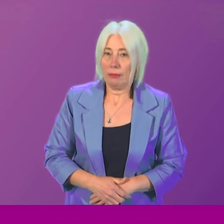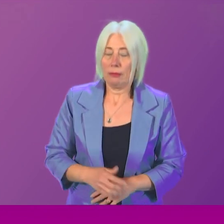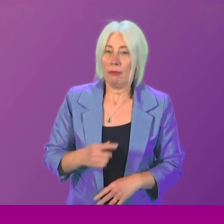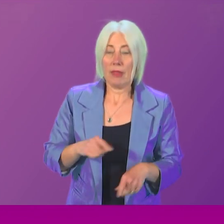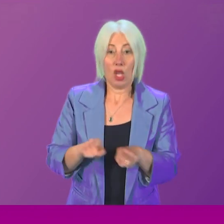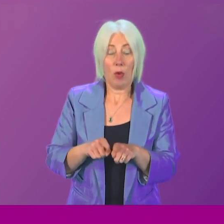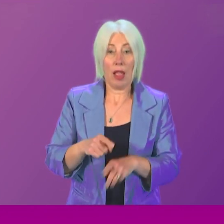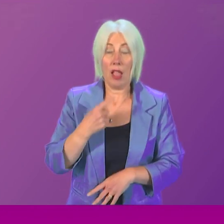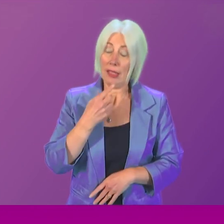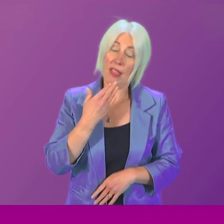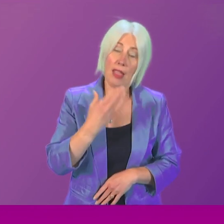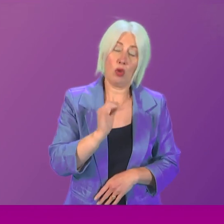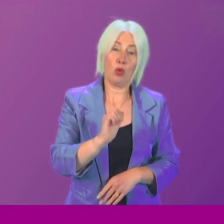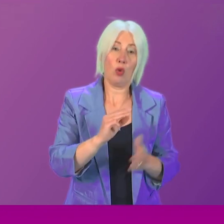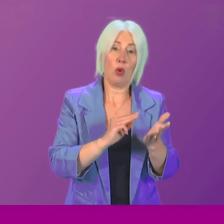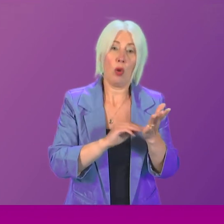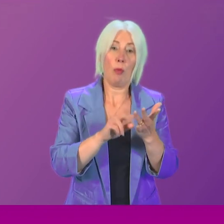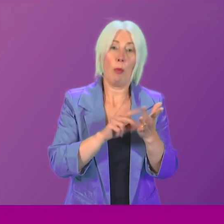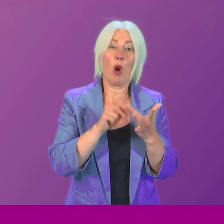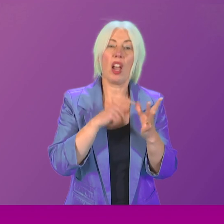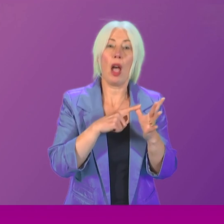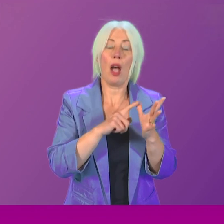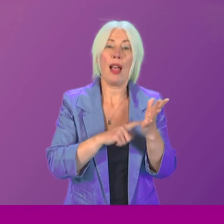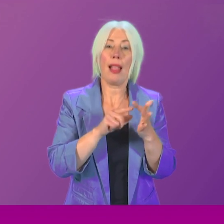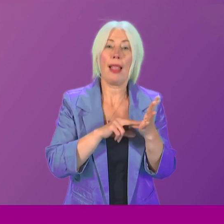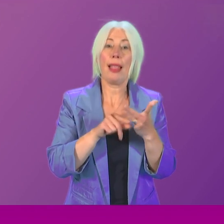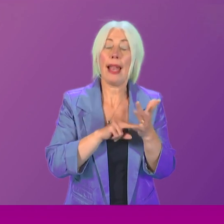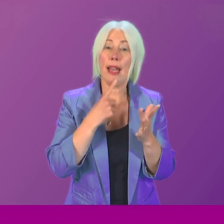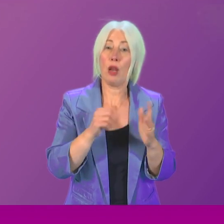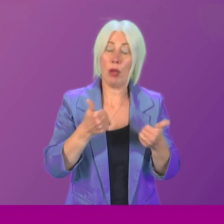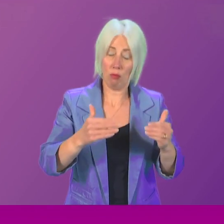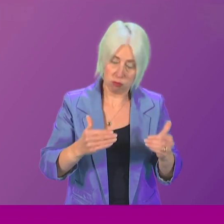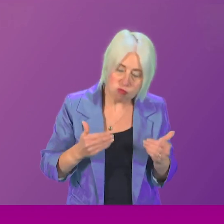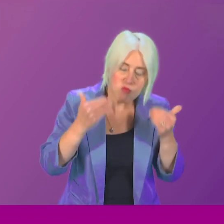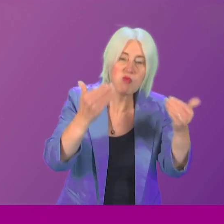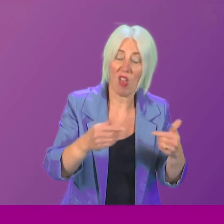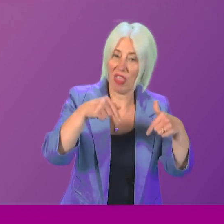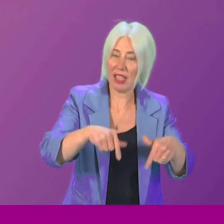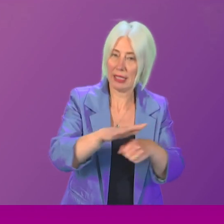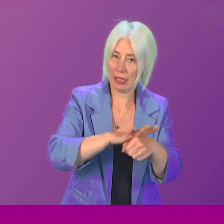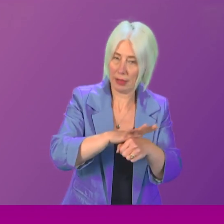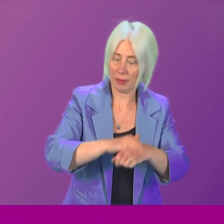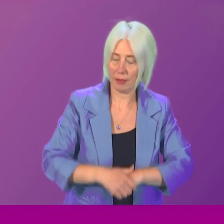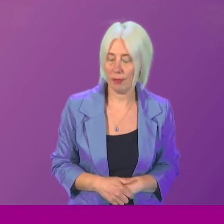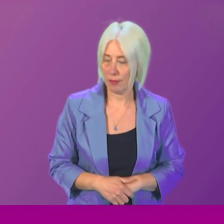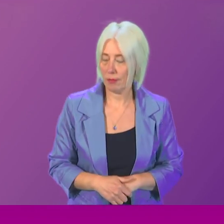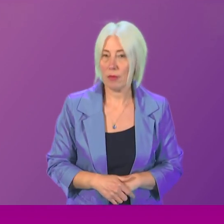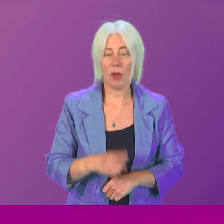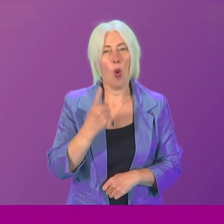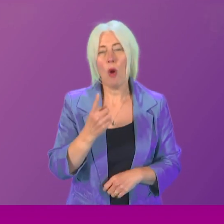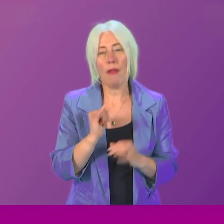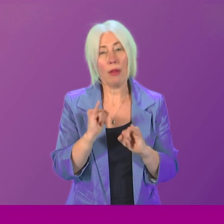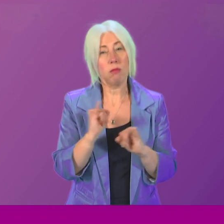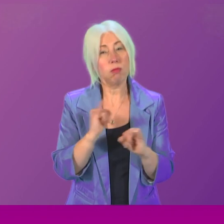particular mention of Monica Lennon who has done a great deal to advance this cause. One of the tragedies of